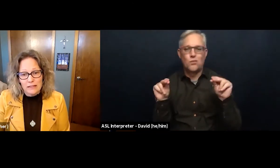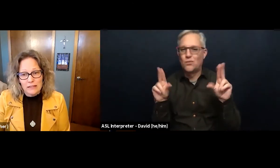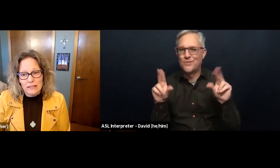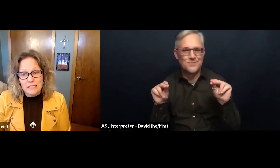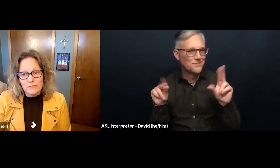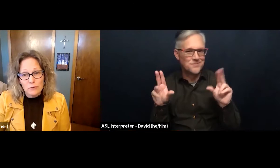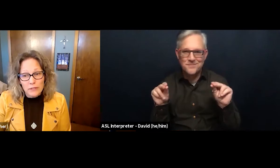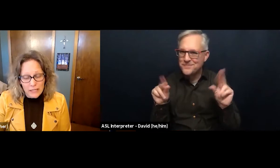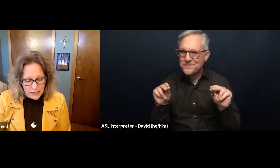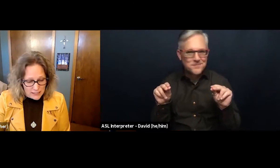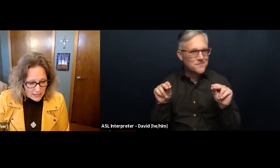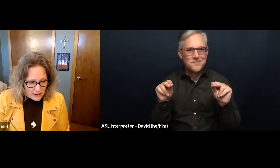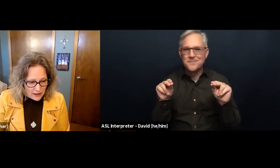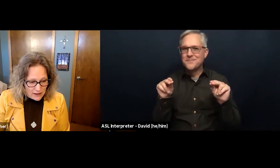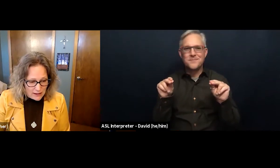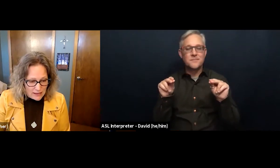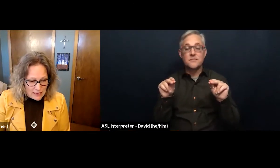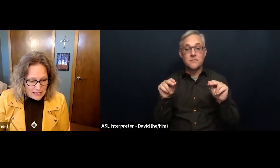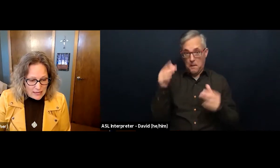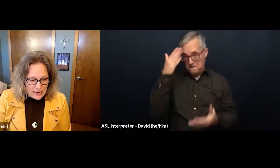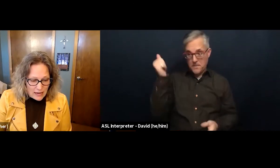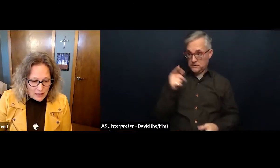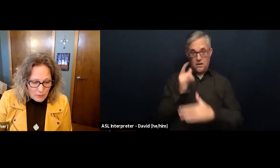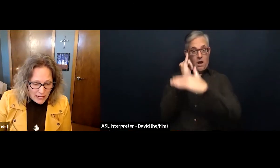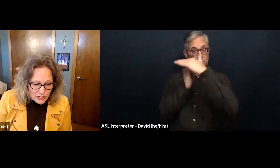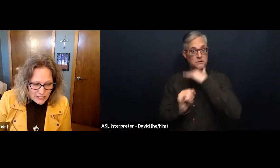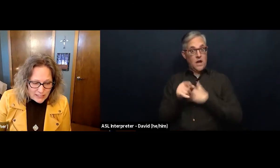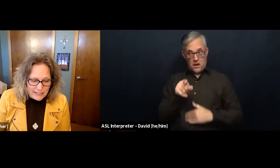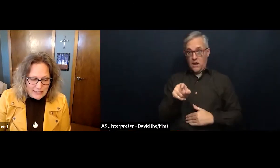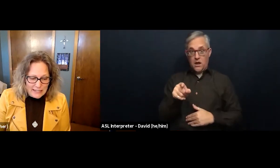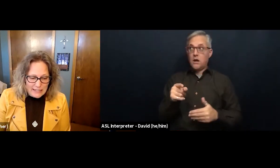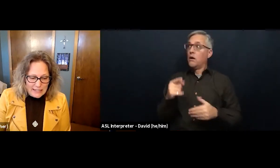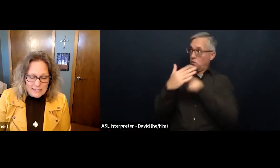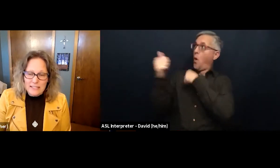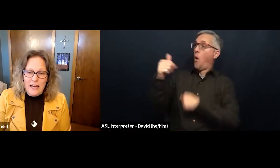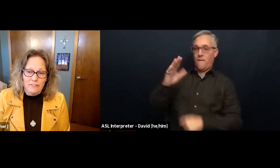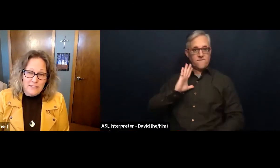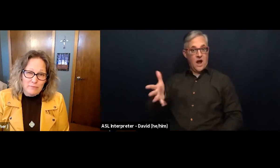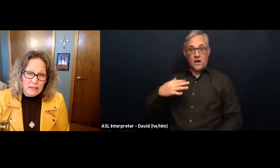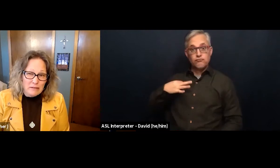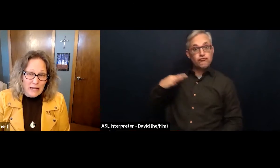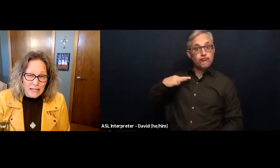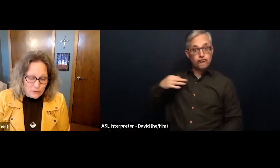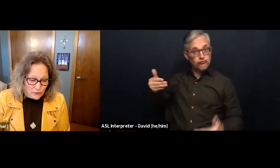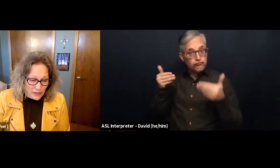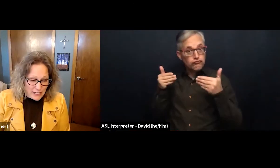because if you look at Isaiah, I imagine his life is maybe not so great.